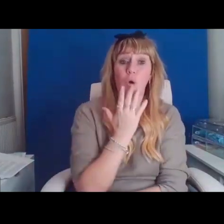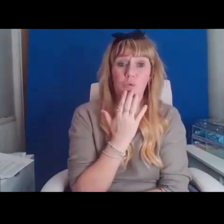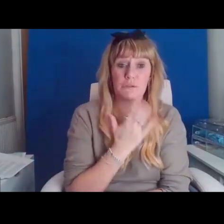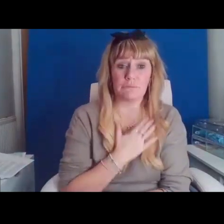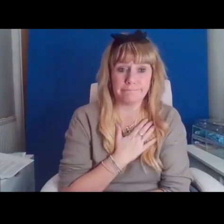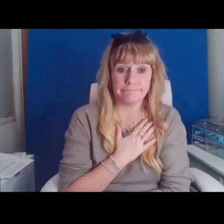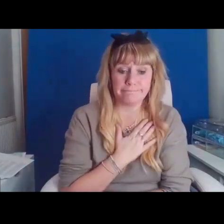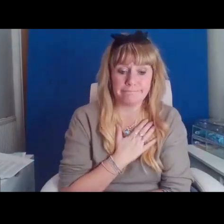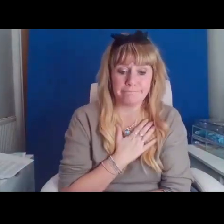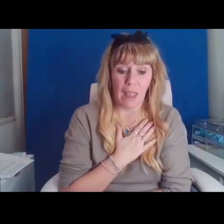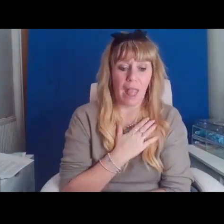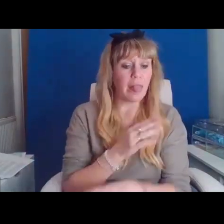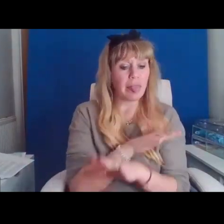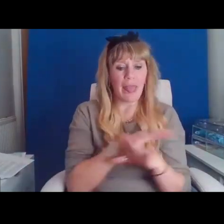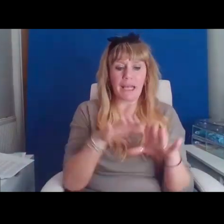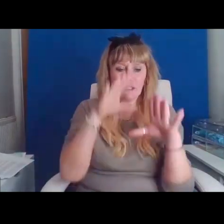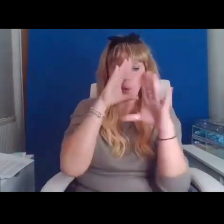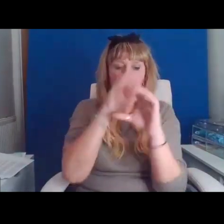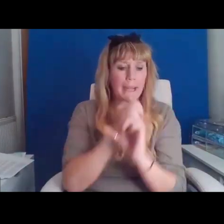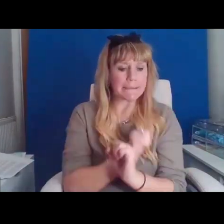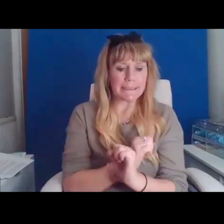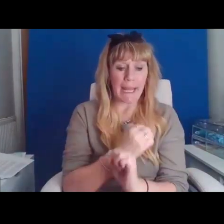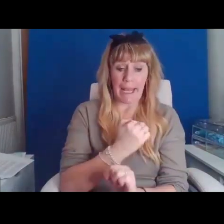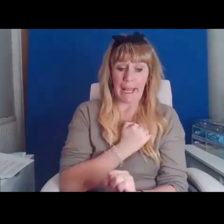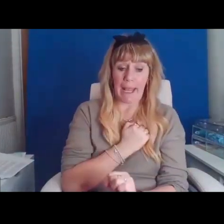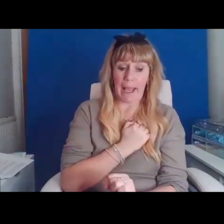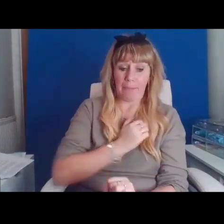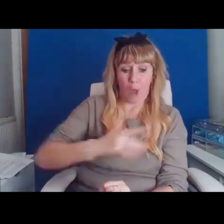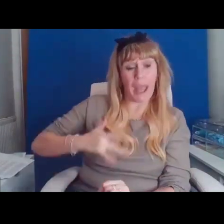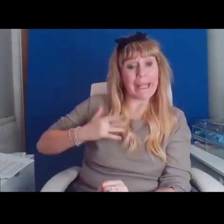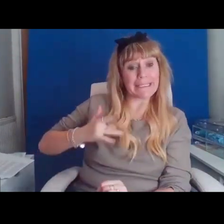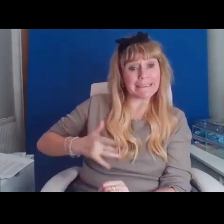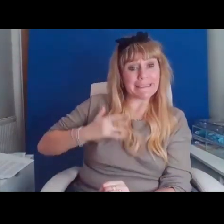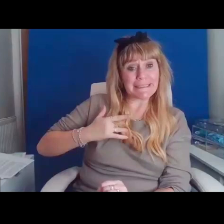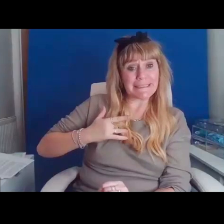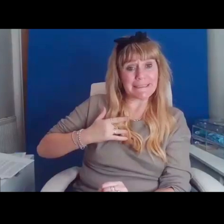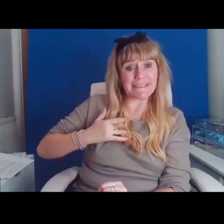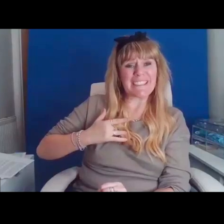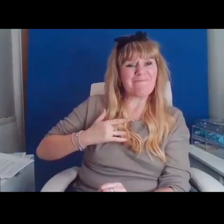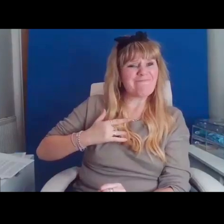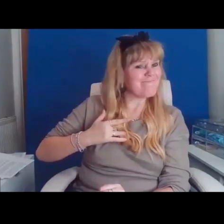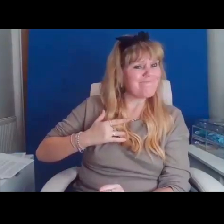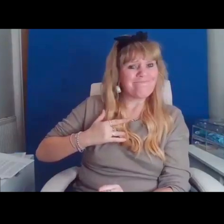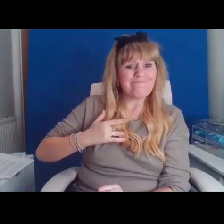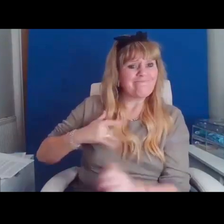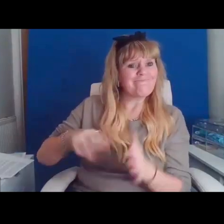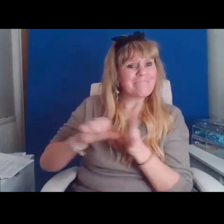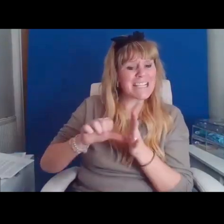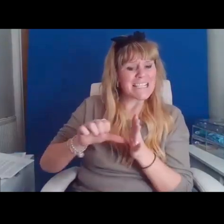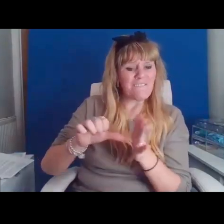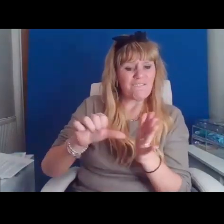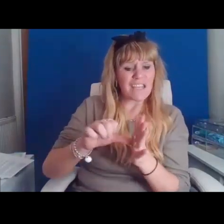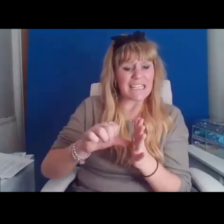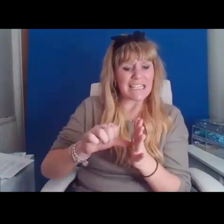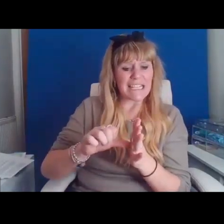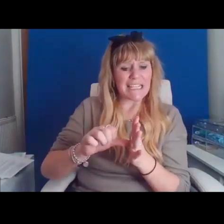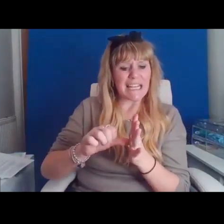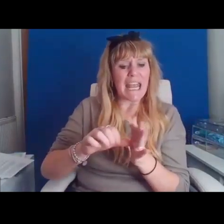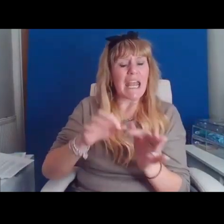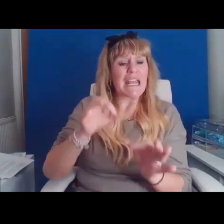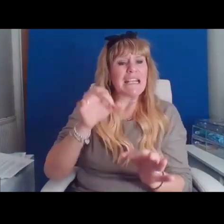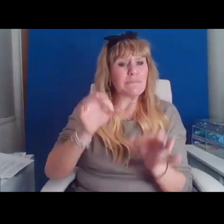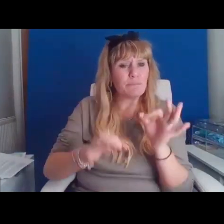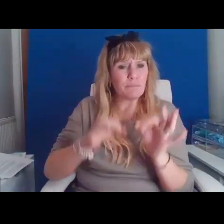it. My existence is inconvenient, is provocative, is political, is a